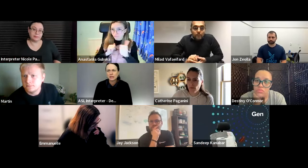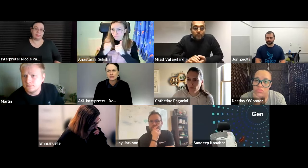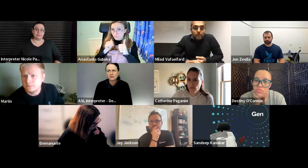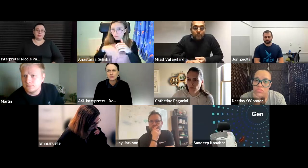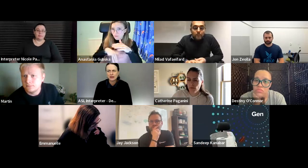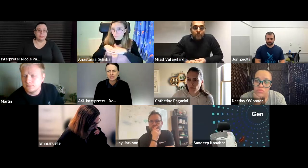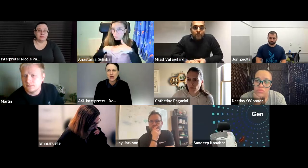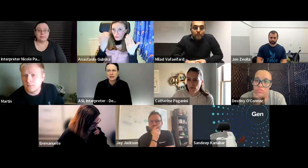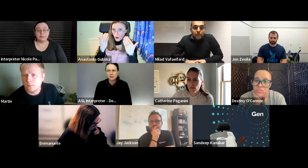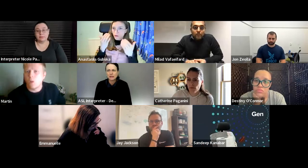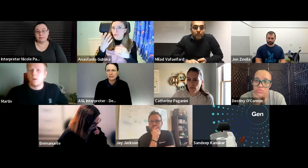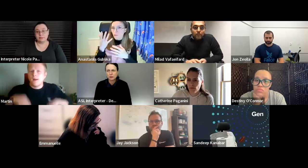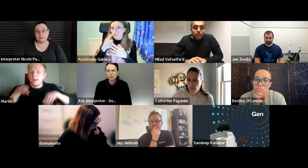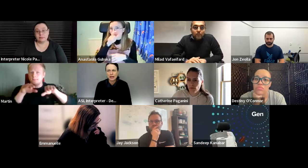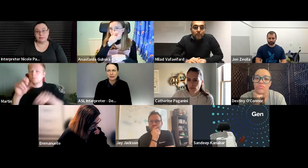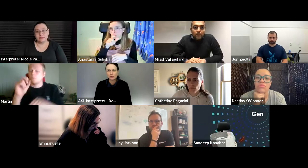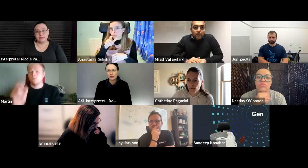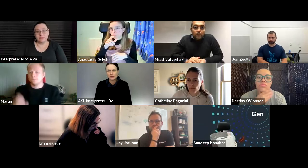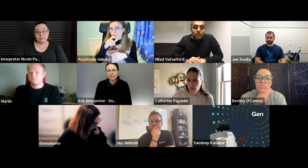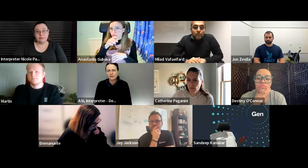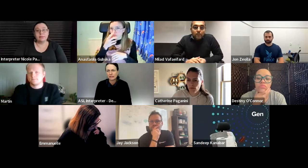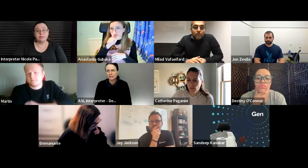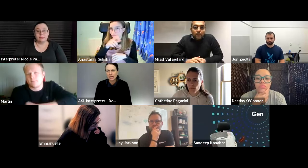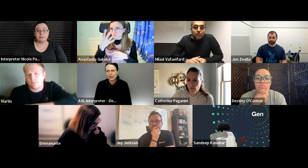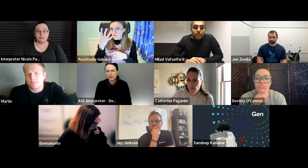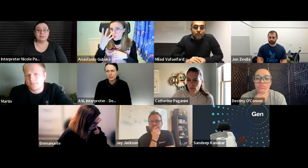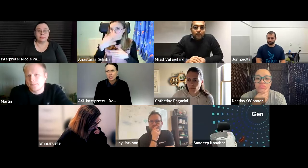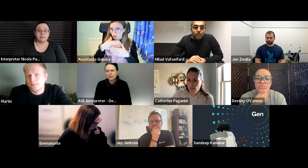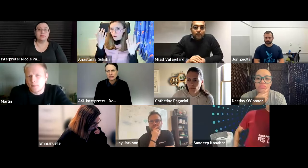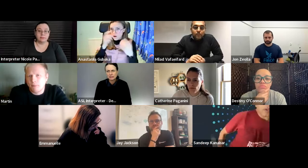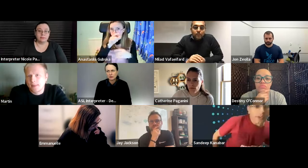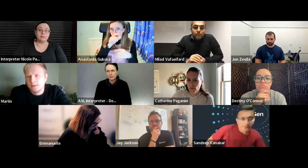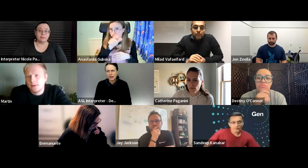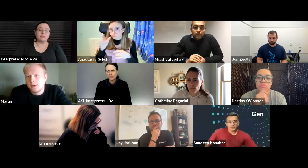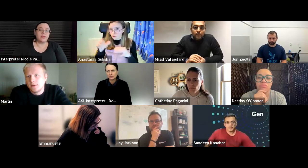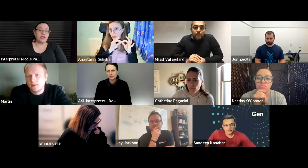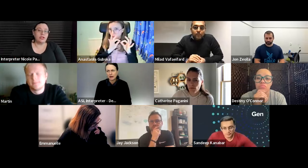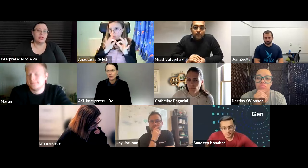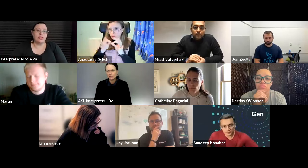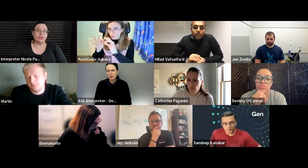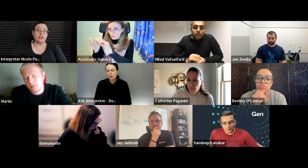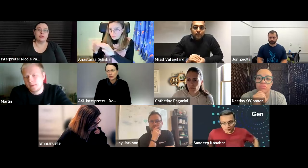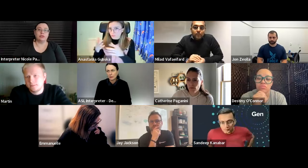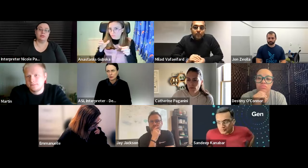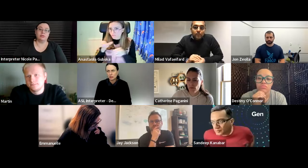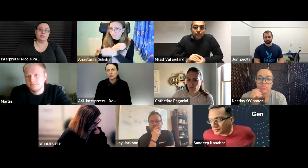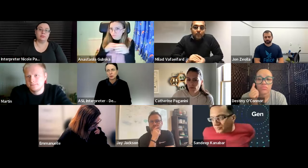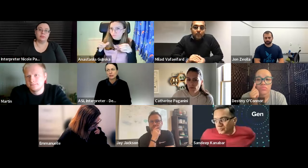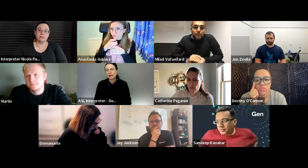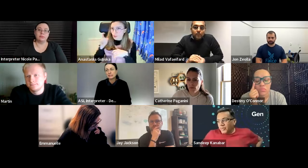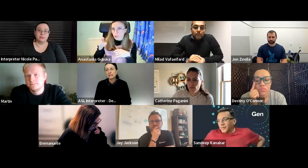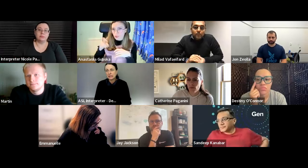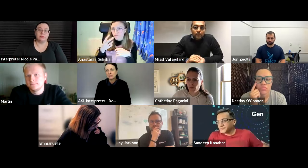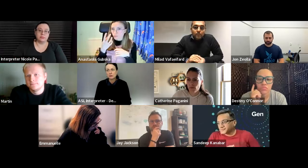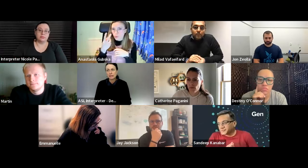because of the amount of time so they can switch back and forth because they definitely get tired it doesn't really matter how what language we choose